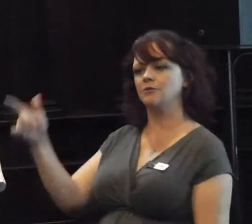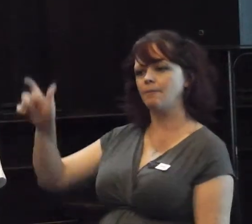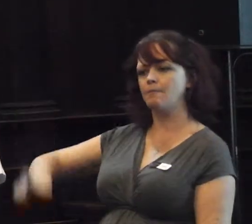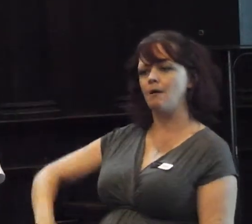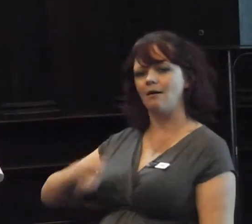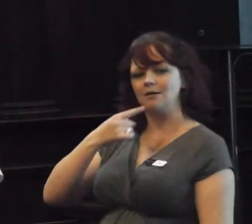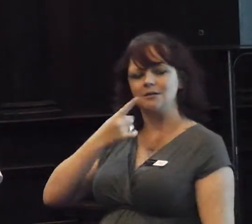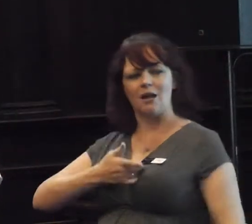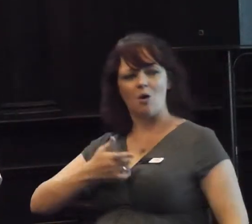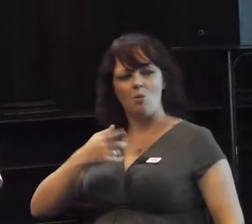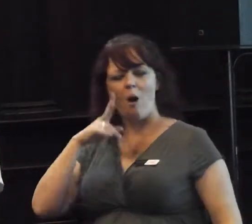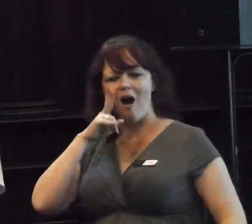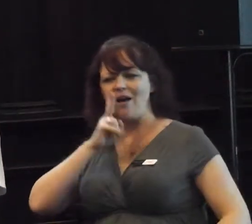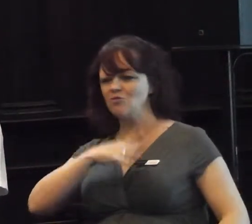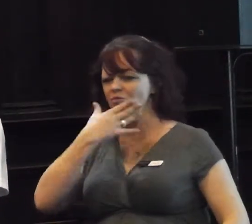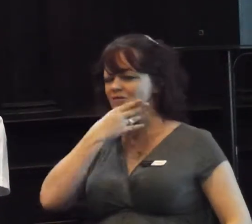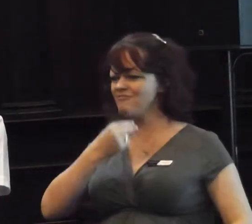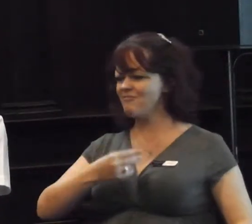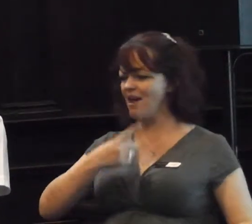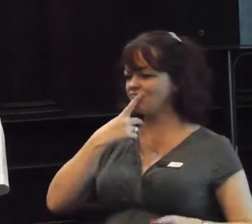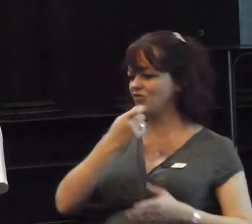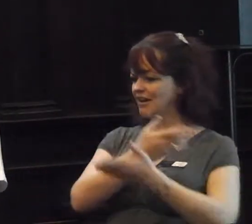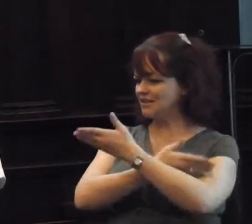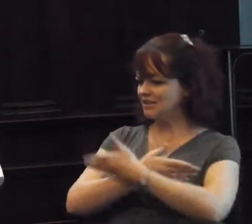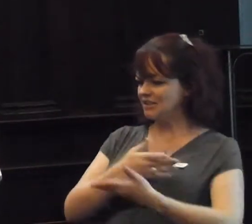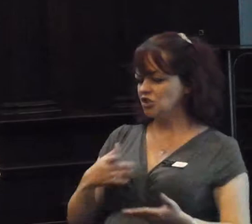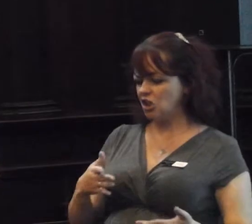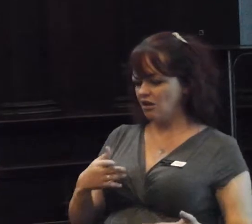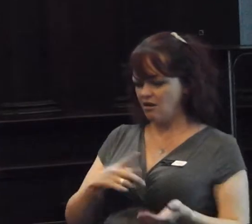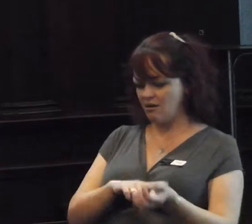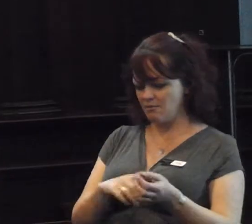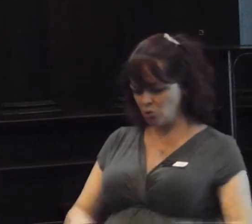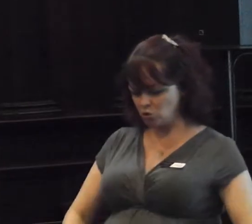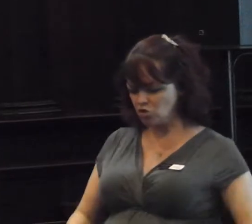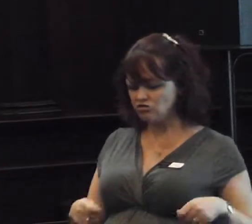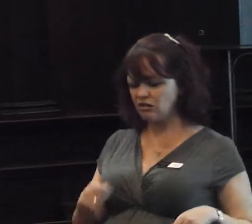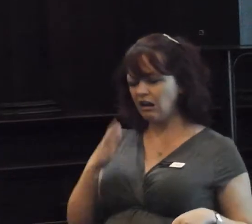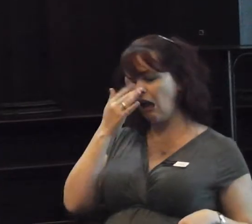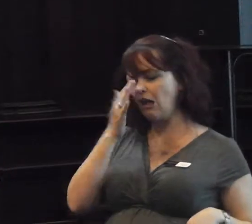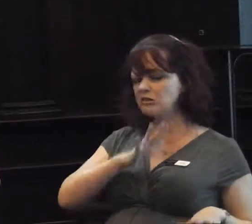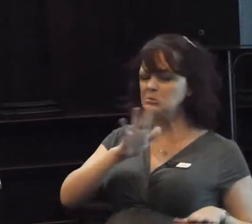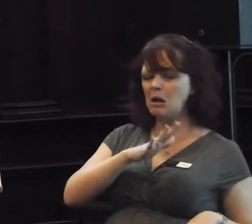was wearing, a red t-shirt, and blue jeans, aged between 16 and 25.